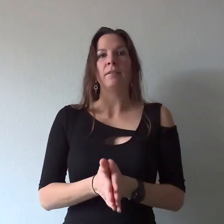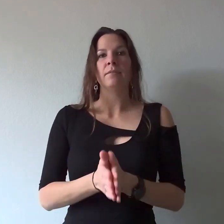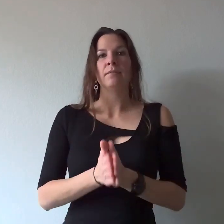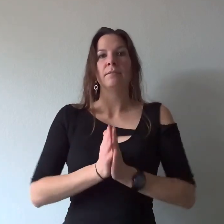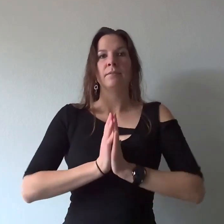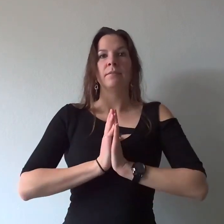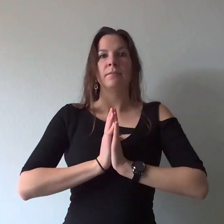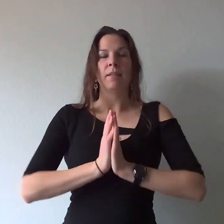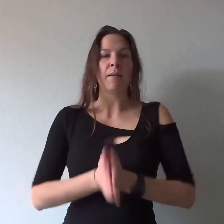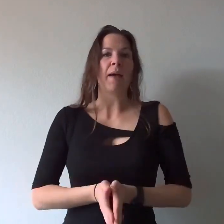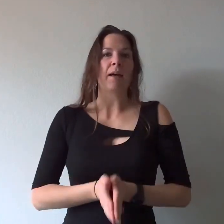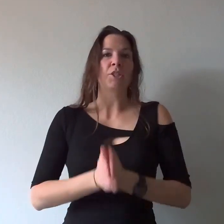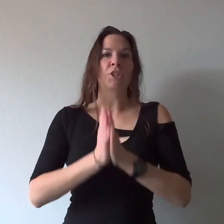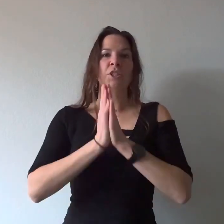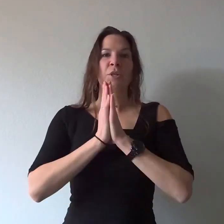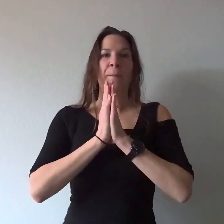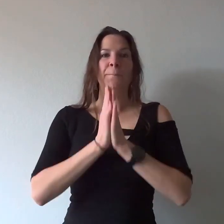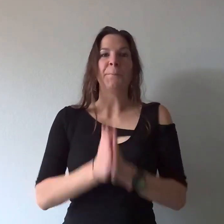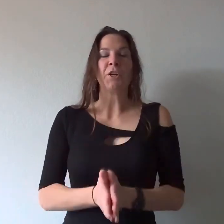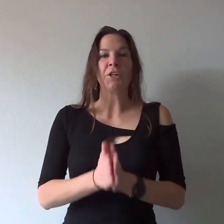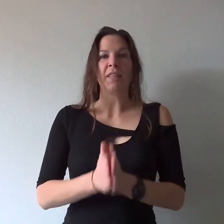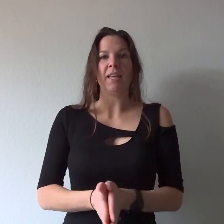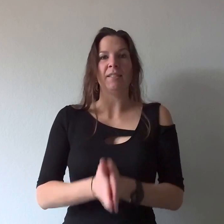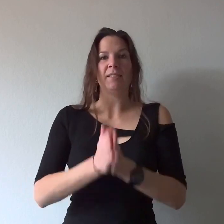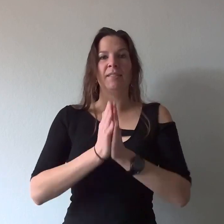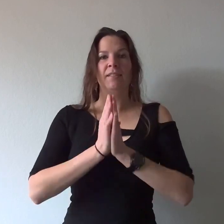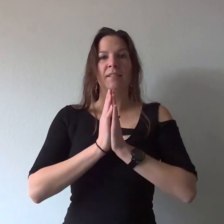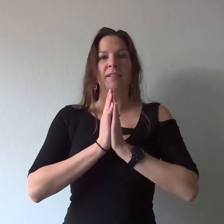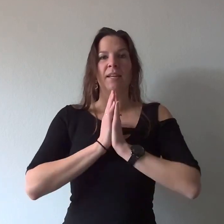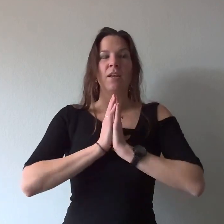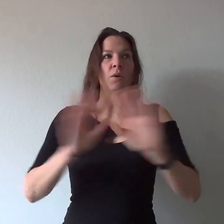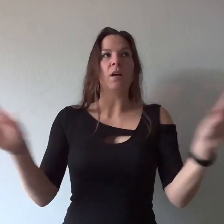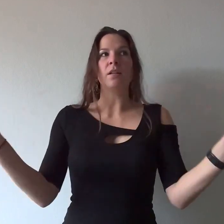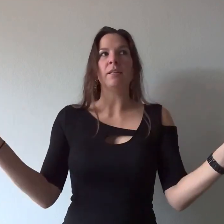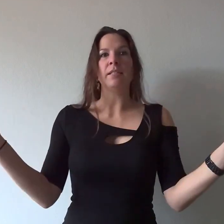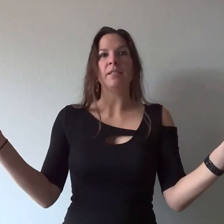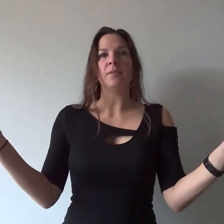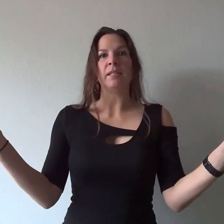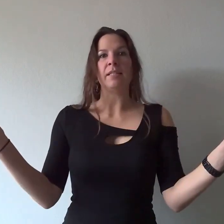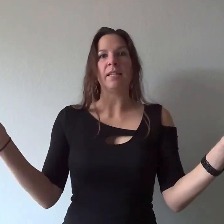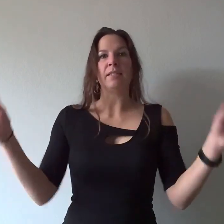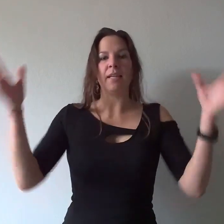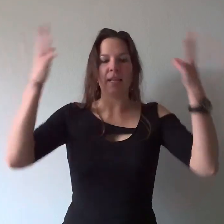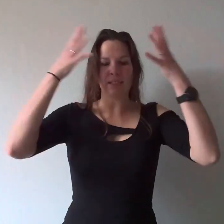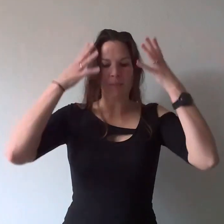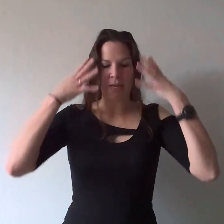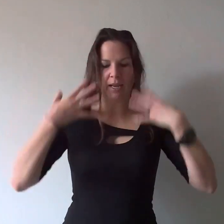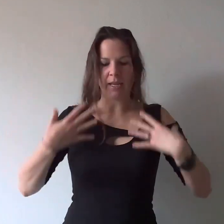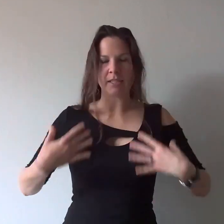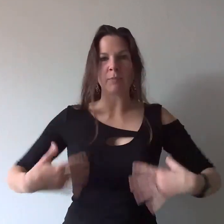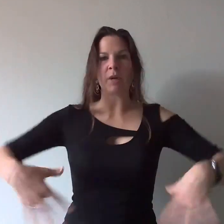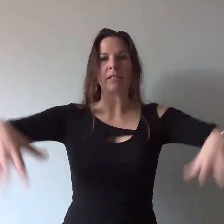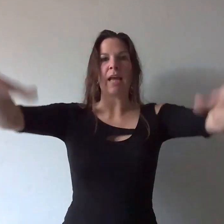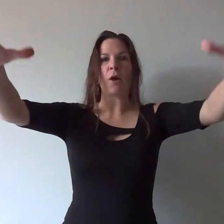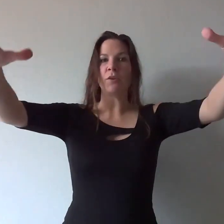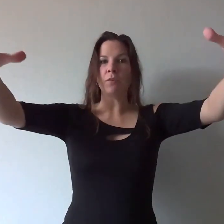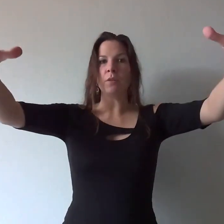light a match burn this it no longer needs to exist it has been expressed out of you